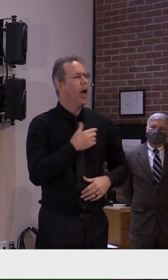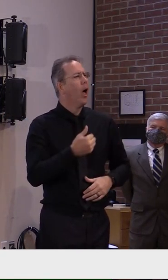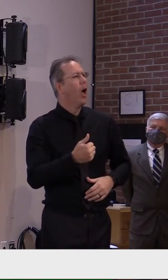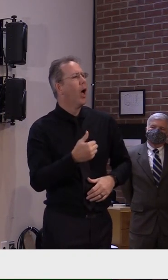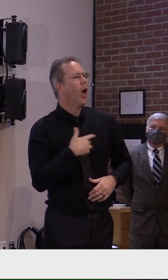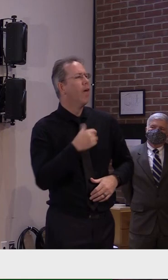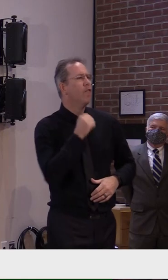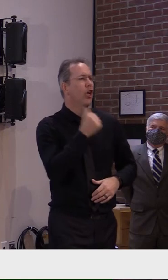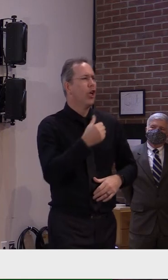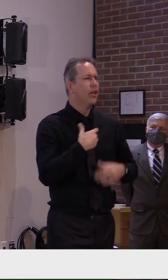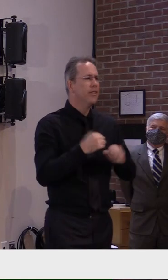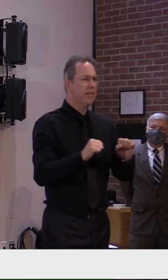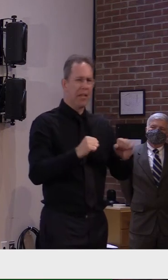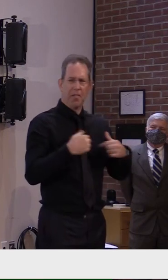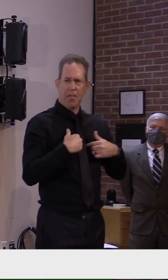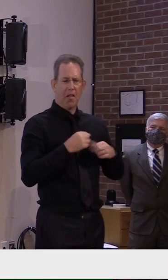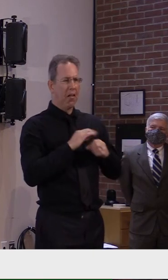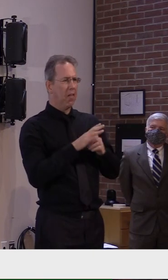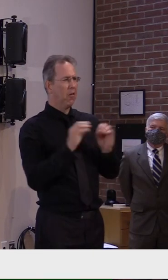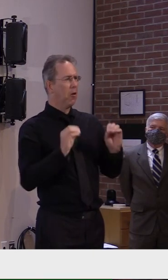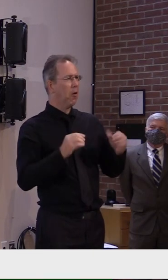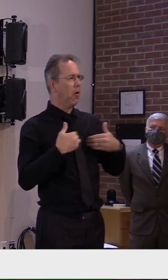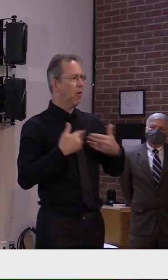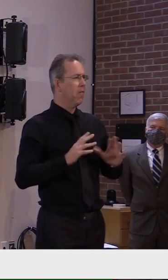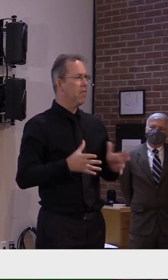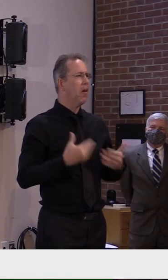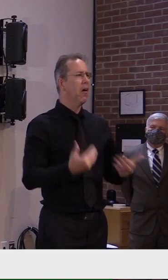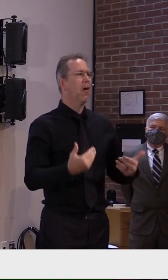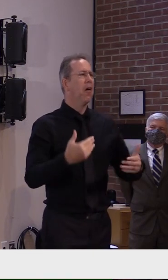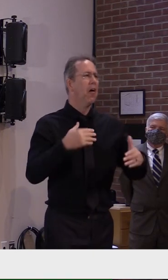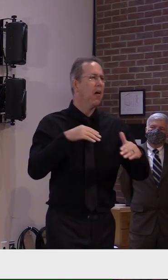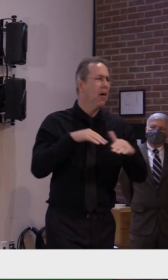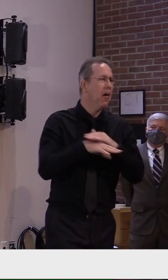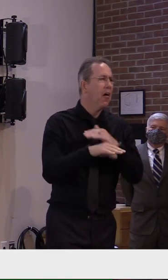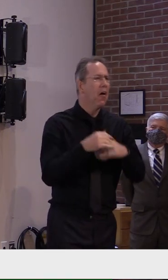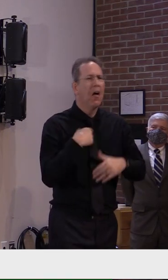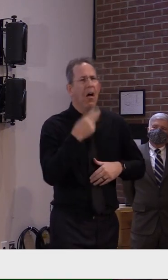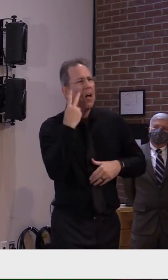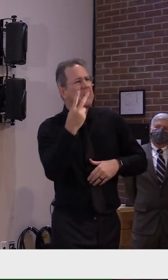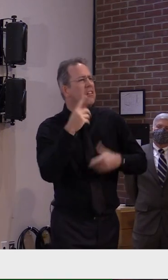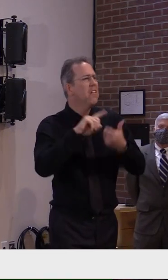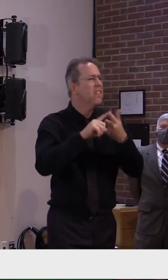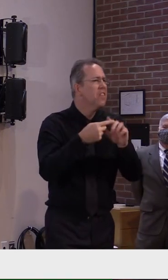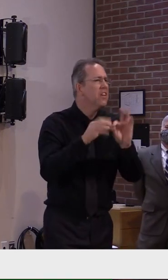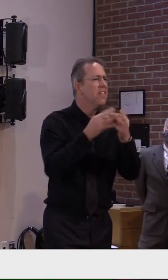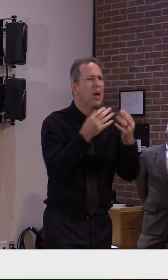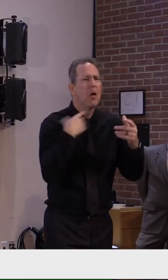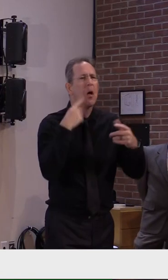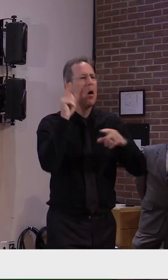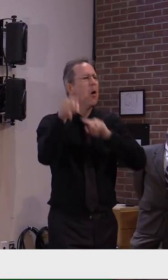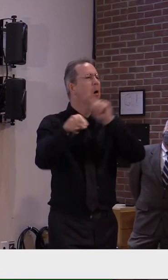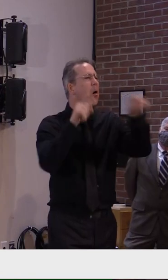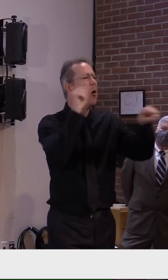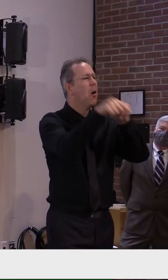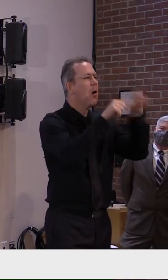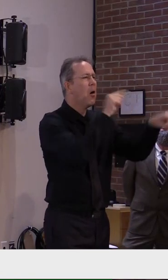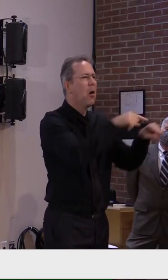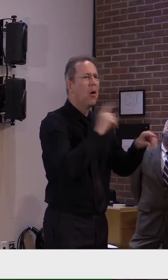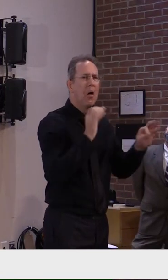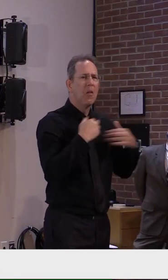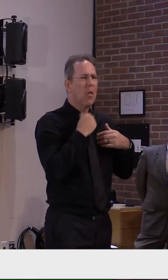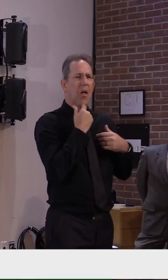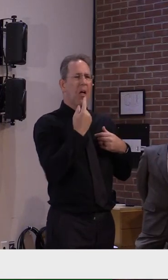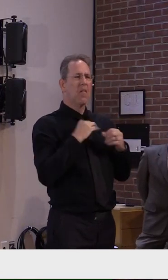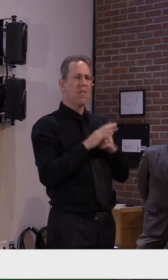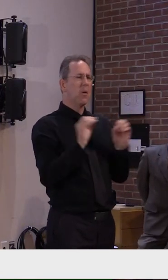Vermonters. We have the best track record in the country as far as the state is concerned.